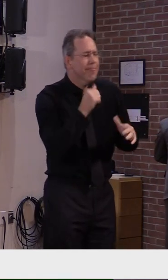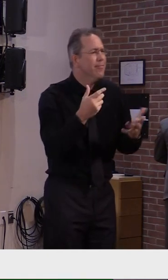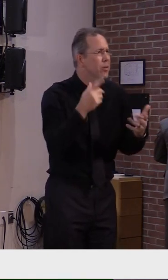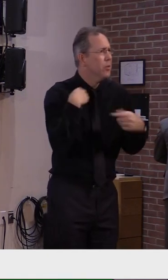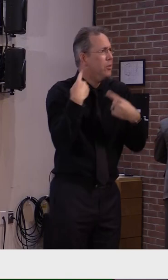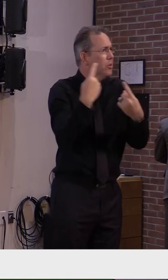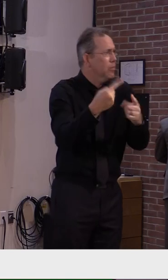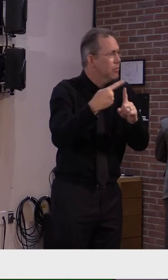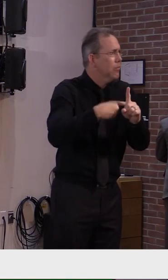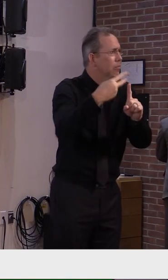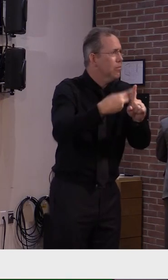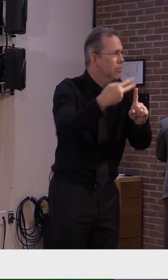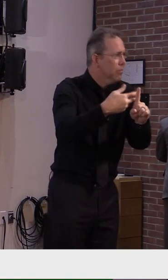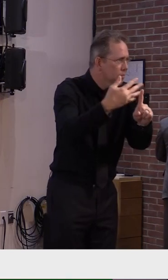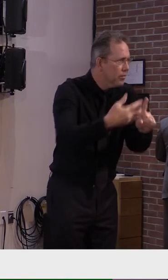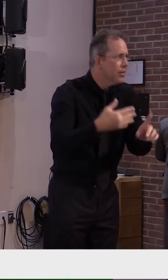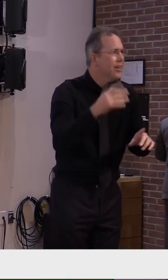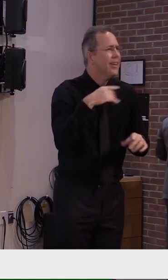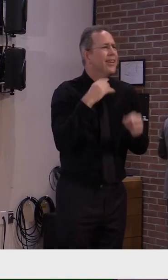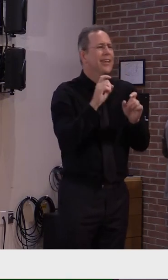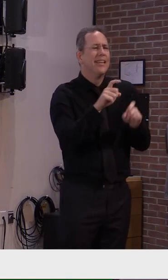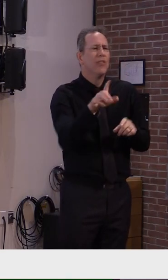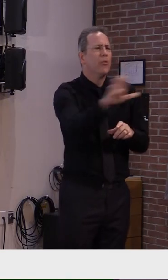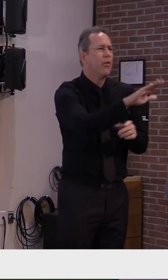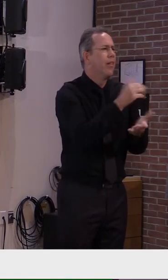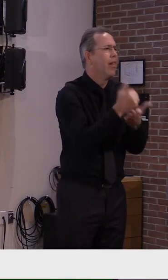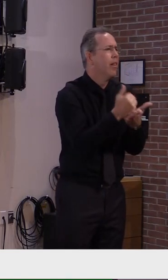Vermonters help to get this back under control.